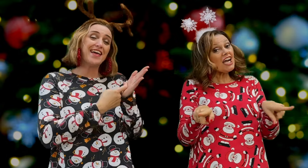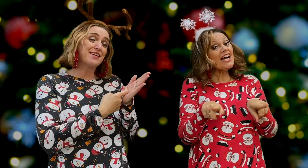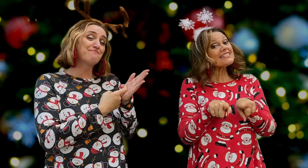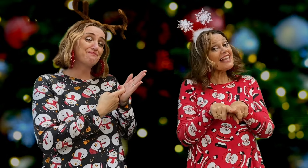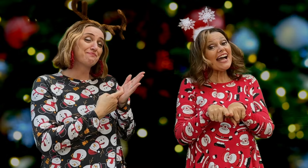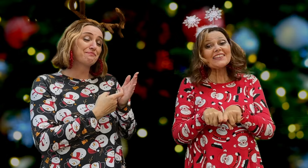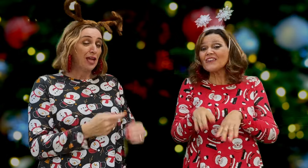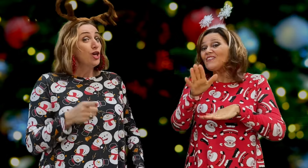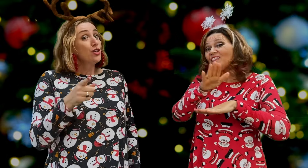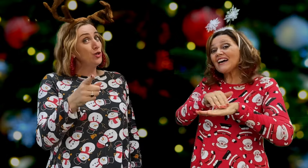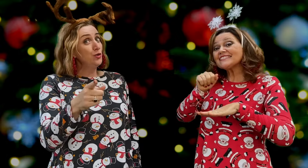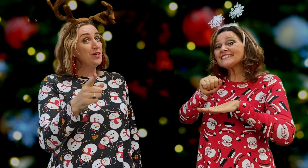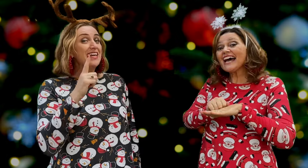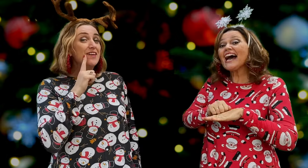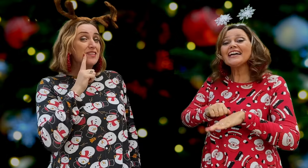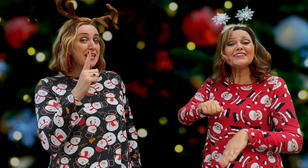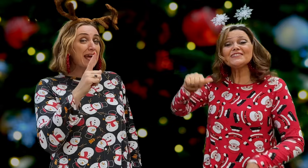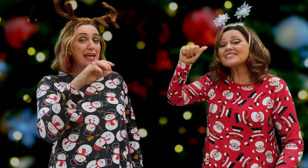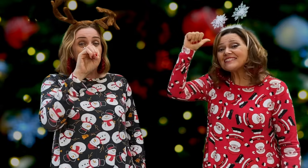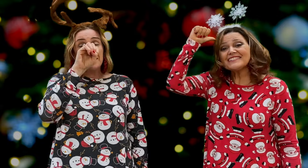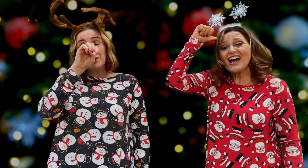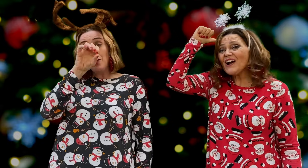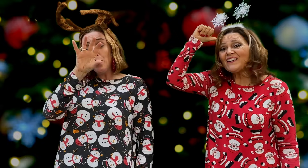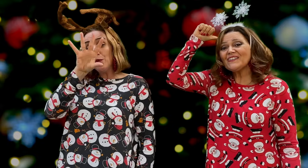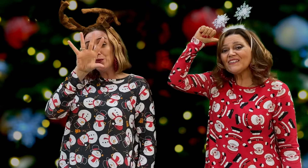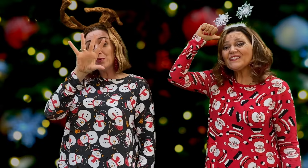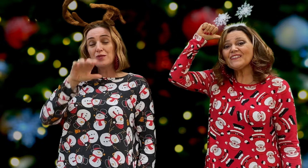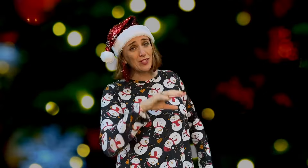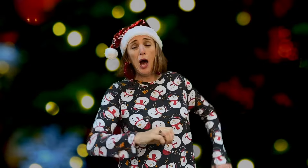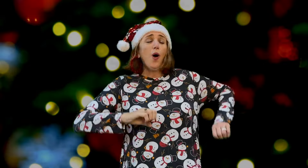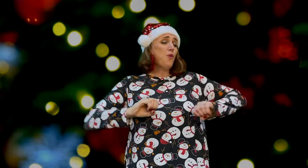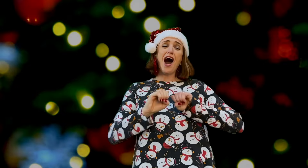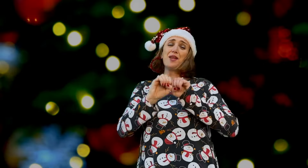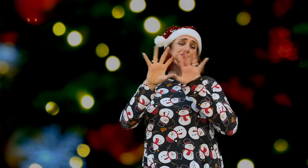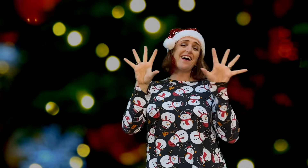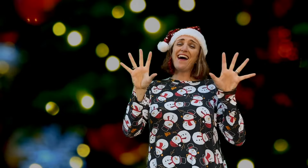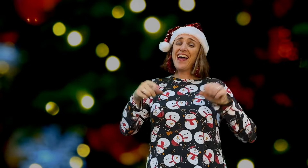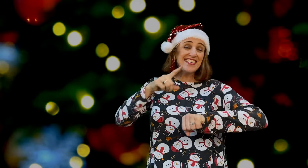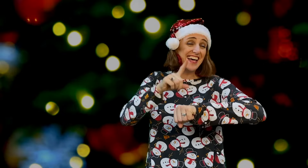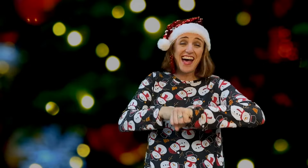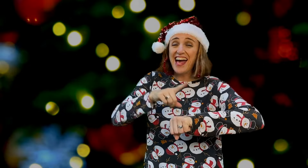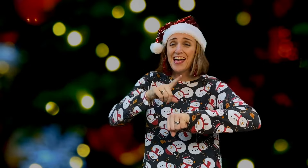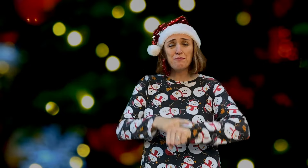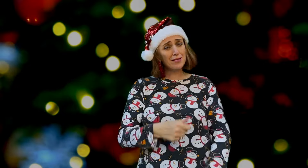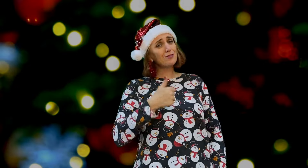You would even say you'd love What a bright time It's the